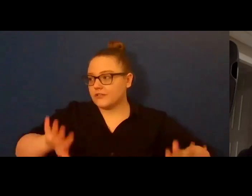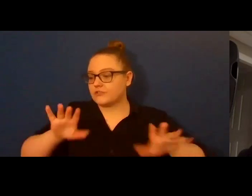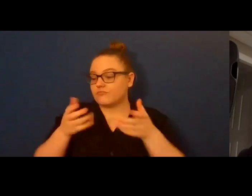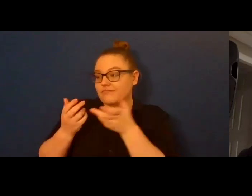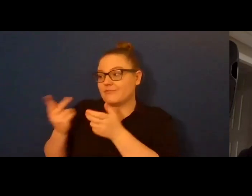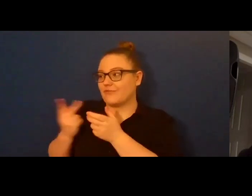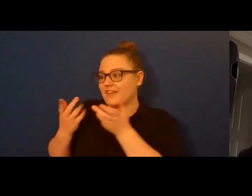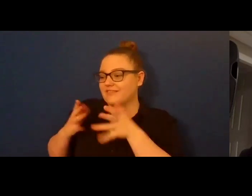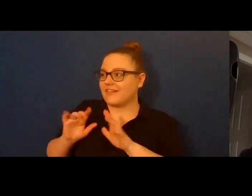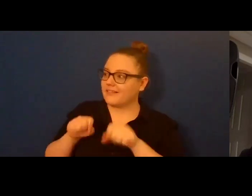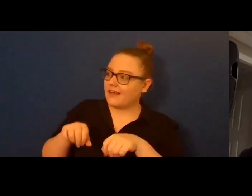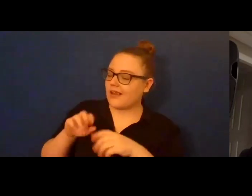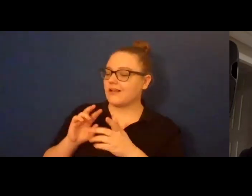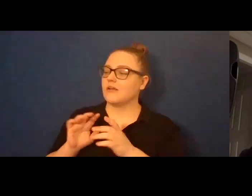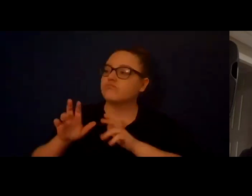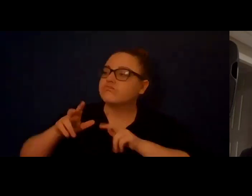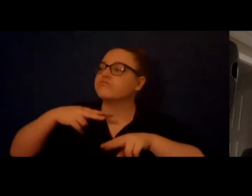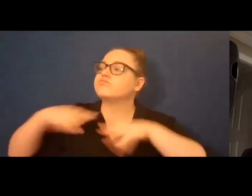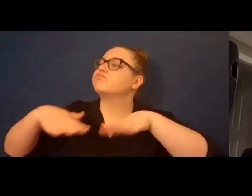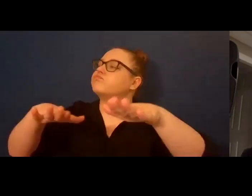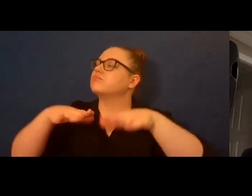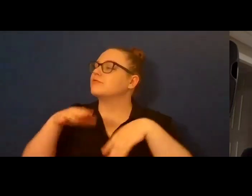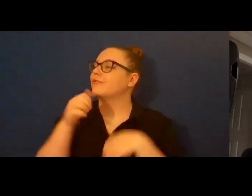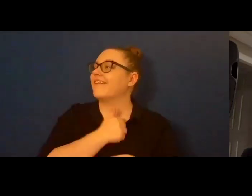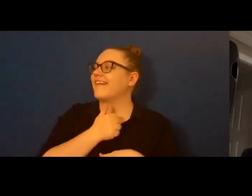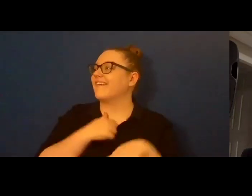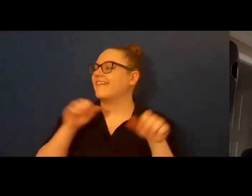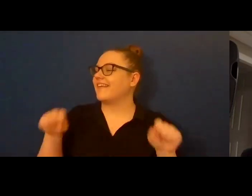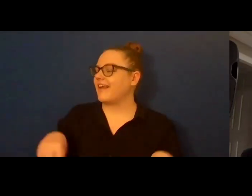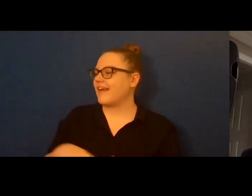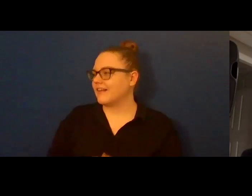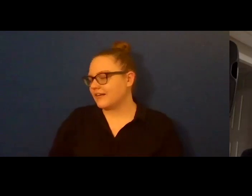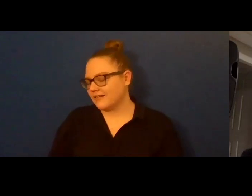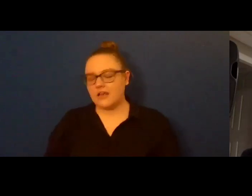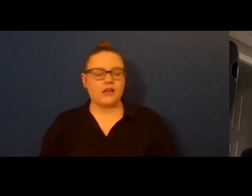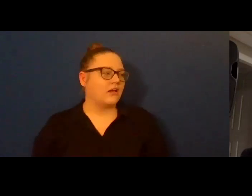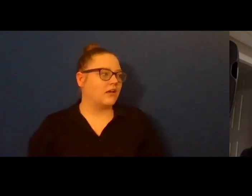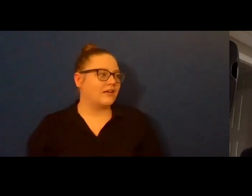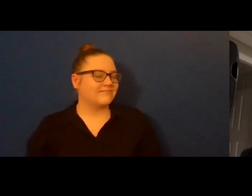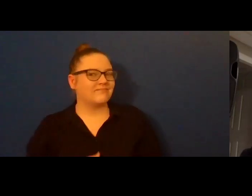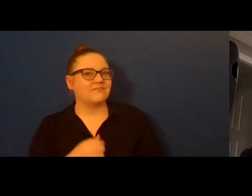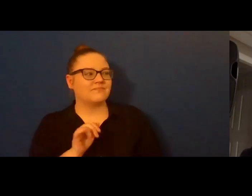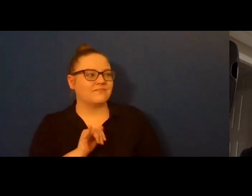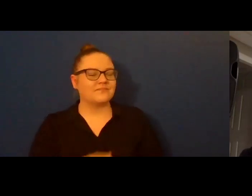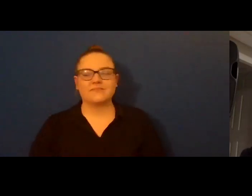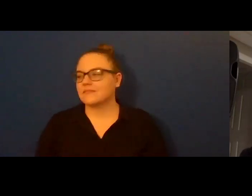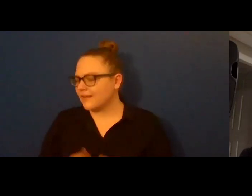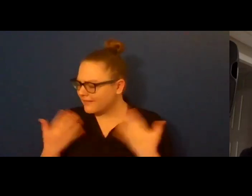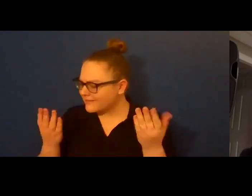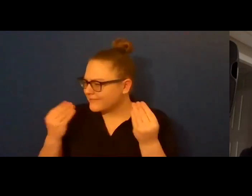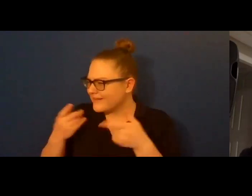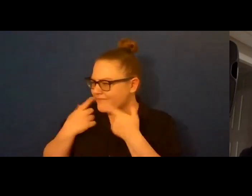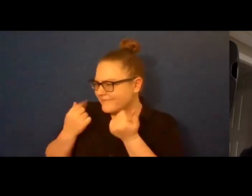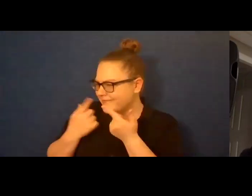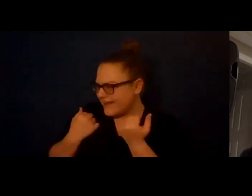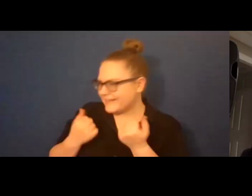Come on, that was funny, he says. Picture it, you, me, and Justin Trudeau, frolicking. Sorry, sorry, I'm having a moment.